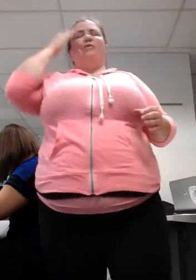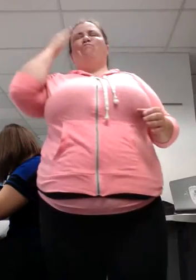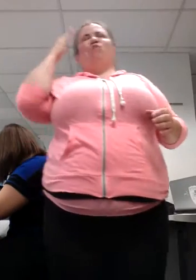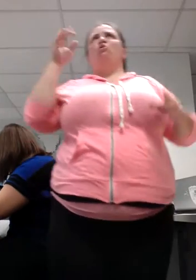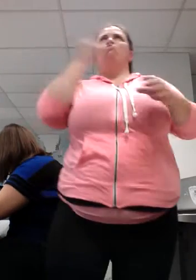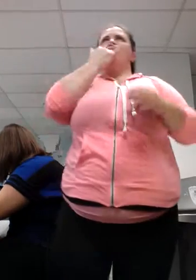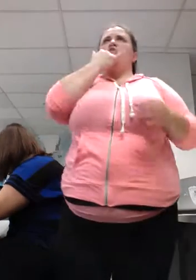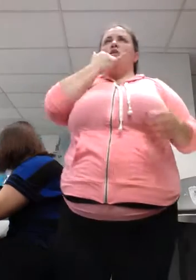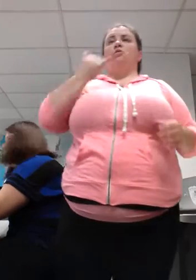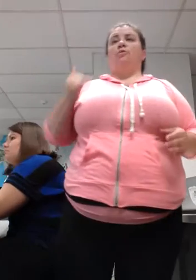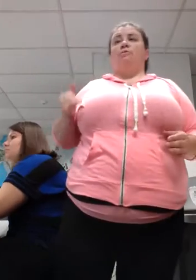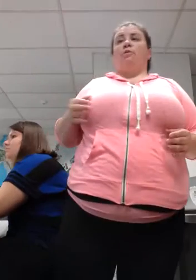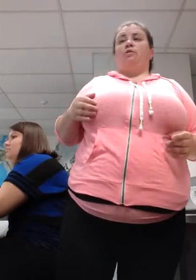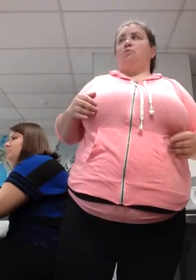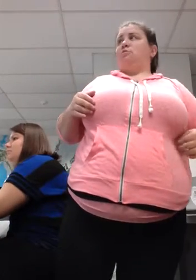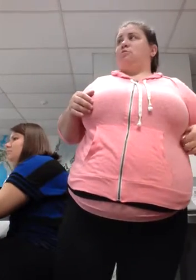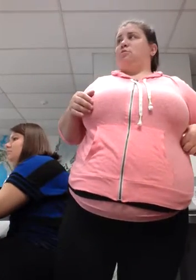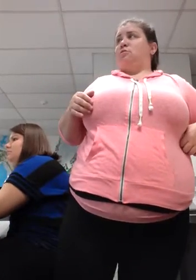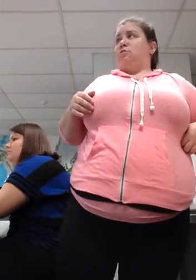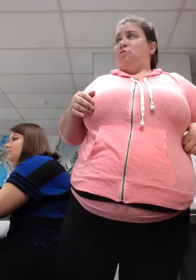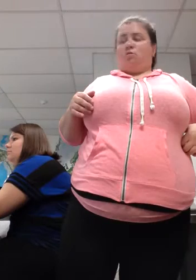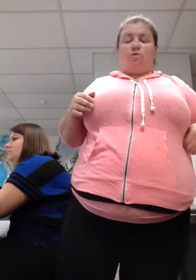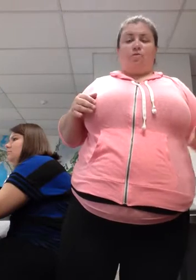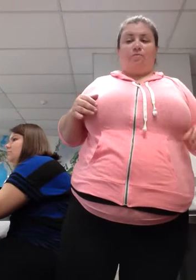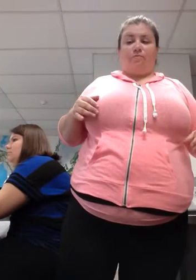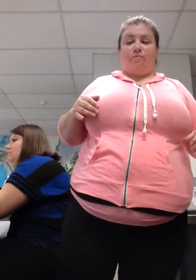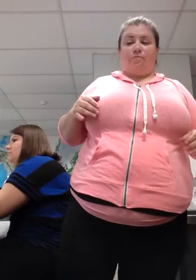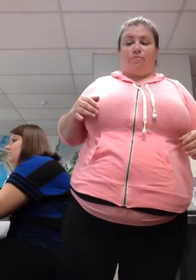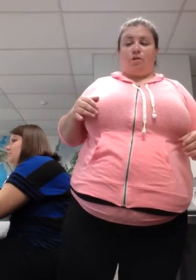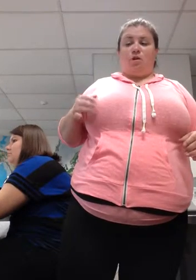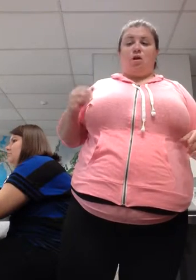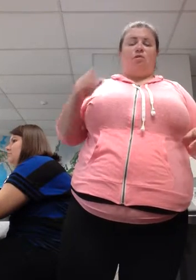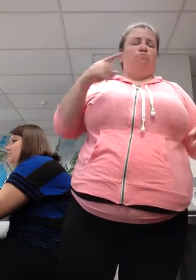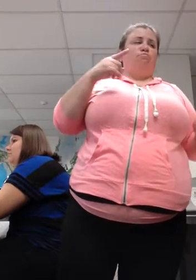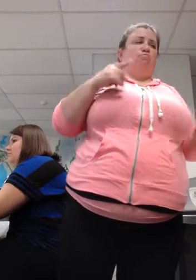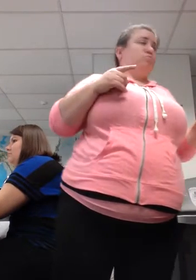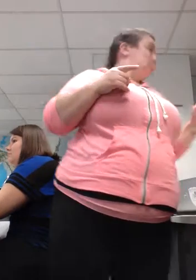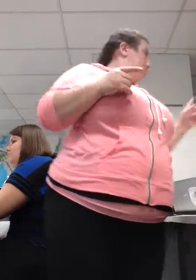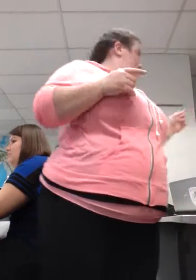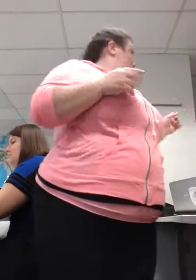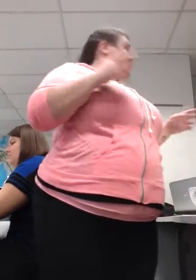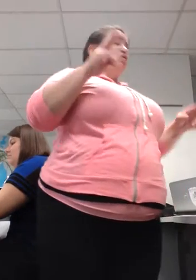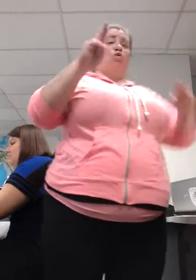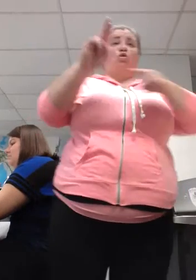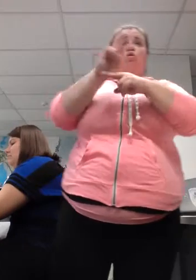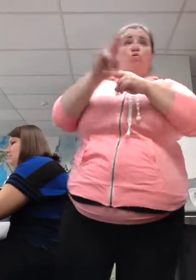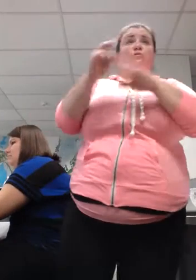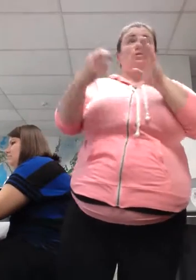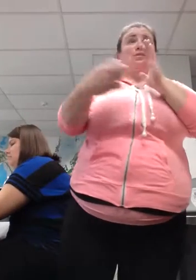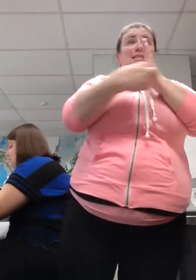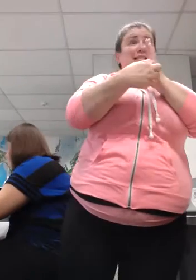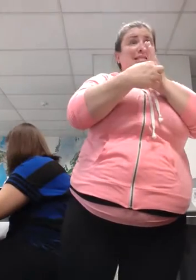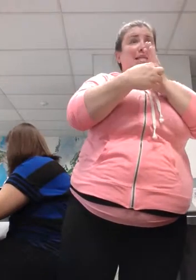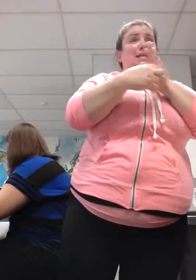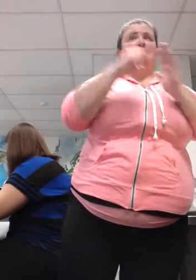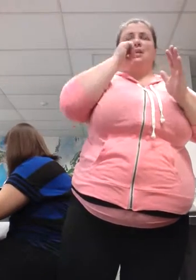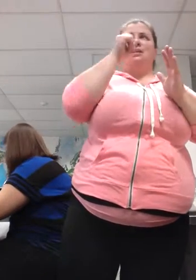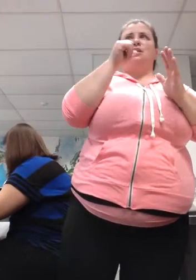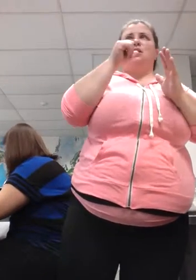can't figure out what to sign for article is so I'm just going to keep going with it. So you're aware of it. You're able to self-monitor. That's great. But don't